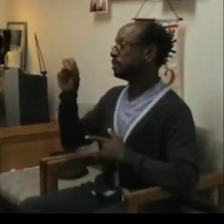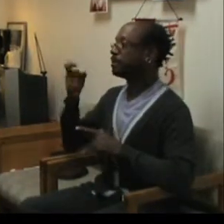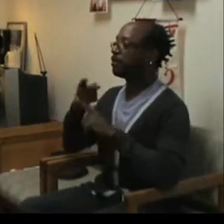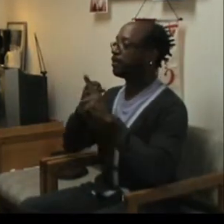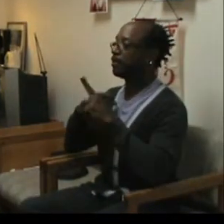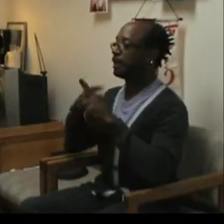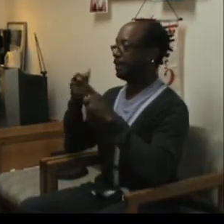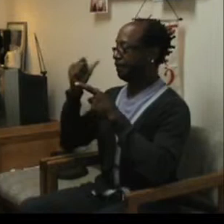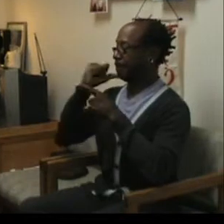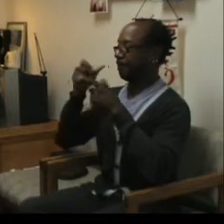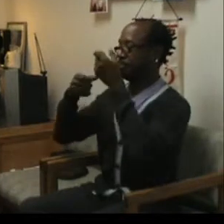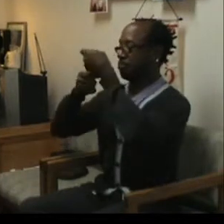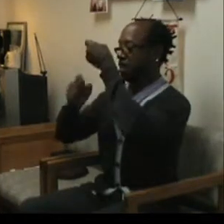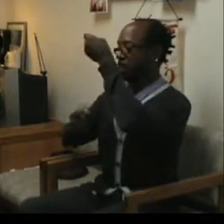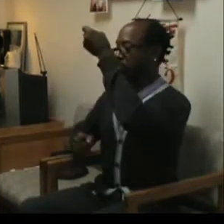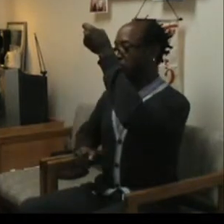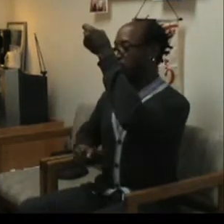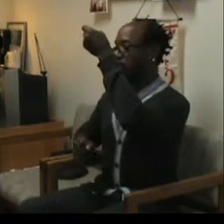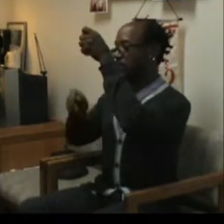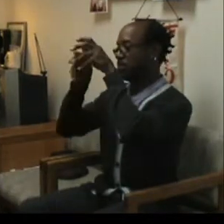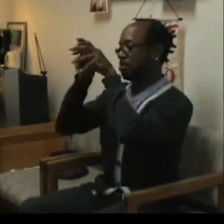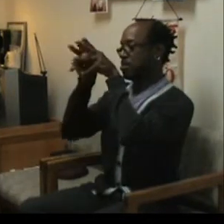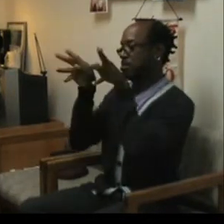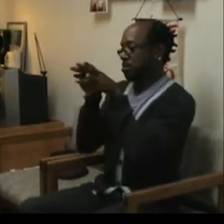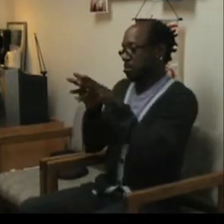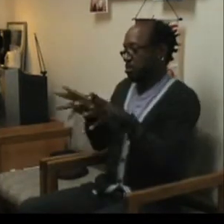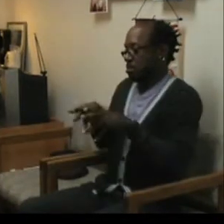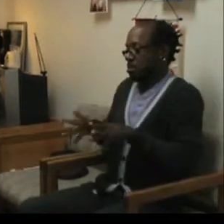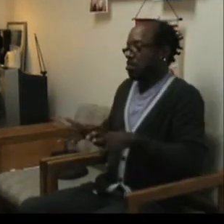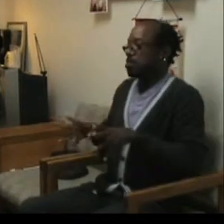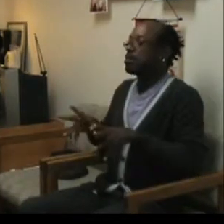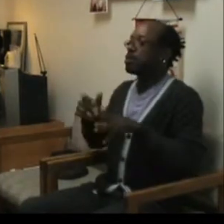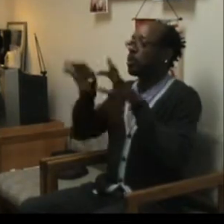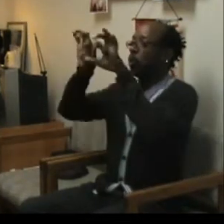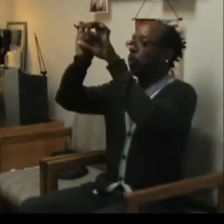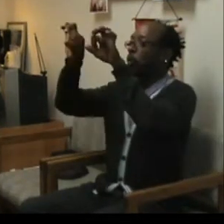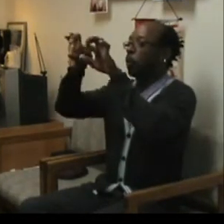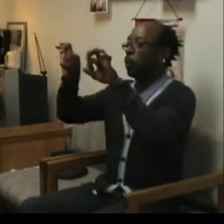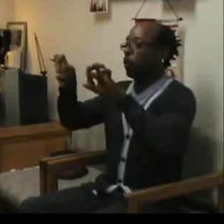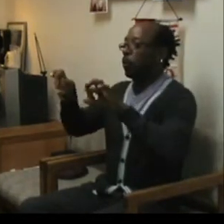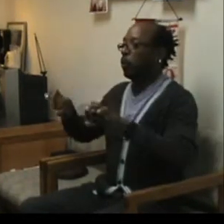from the brain.